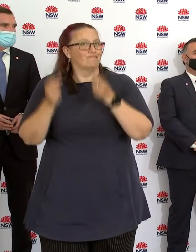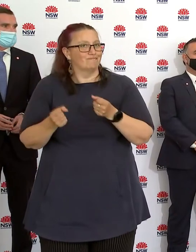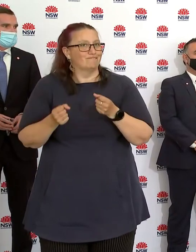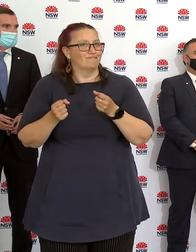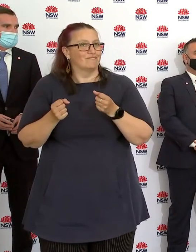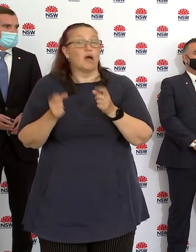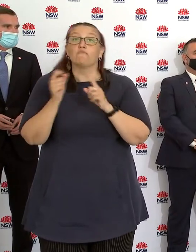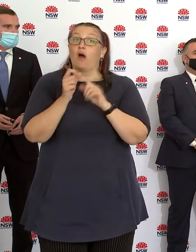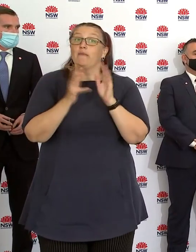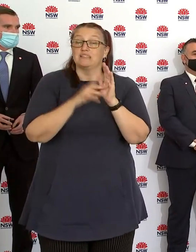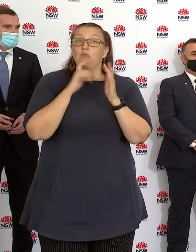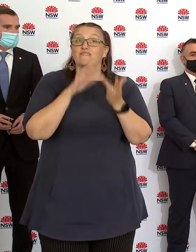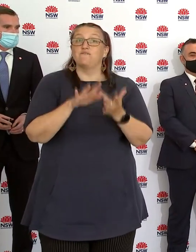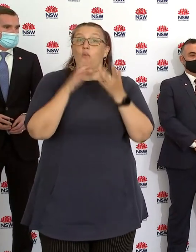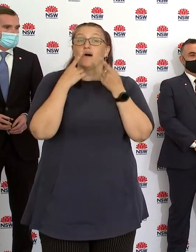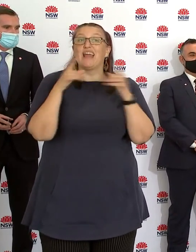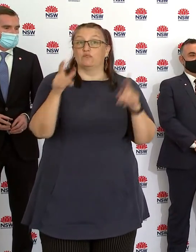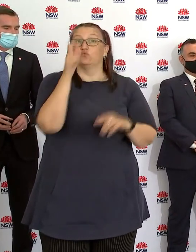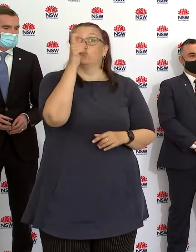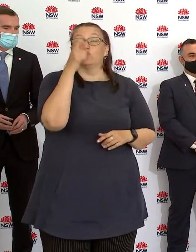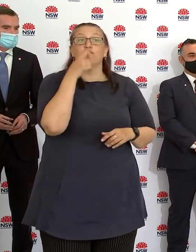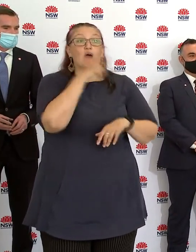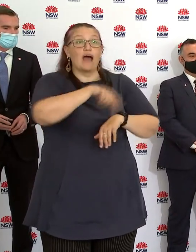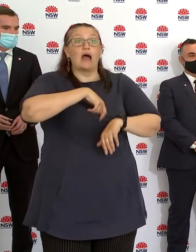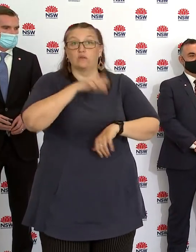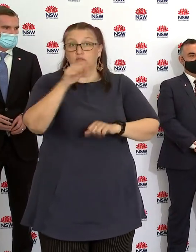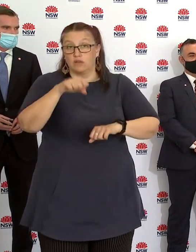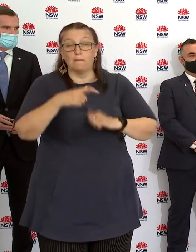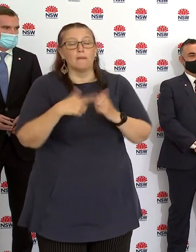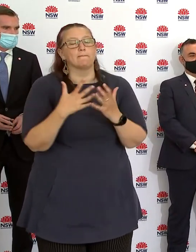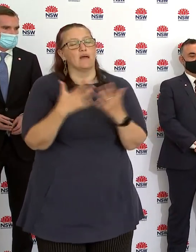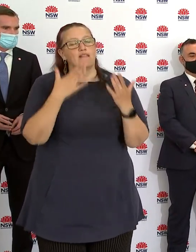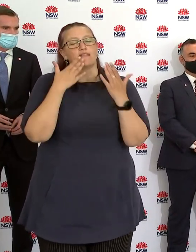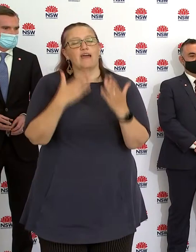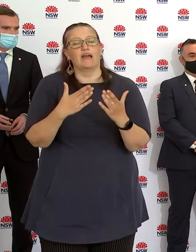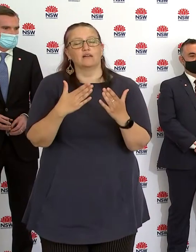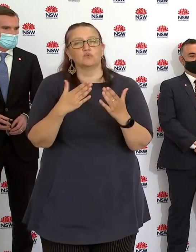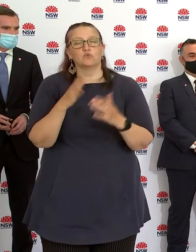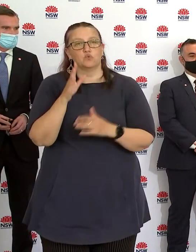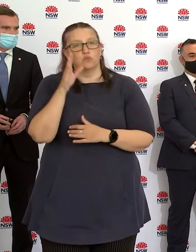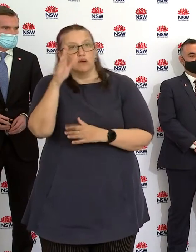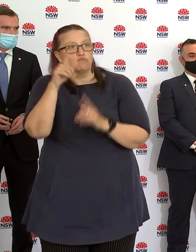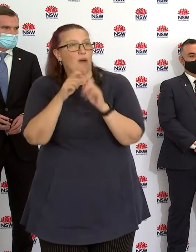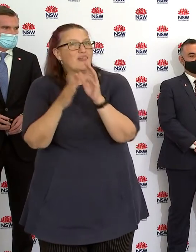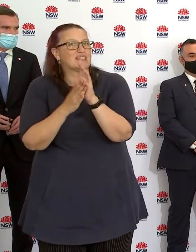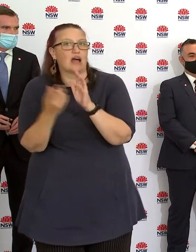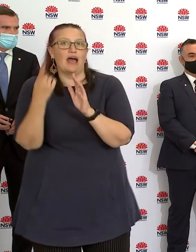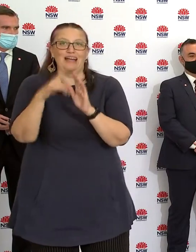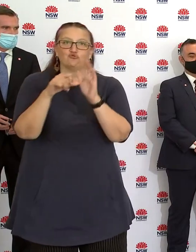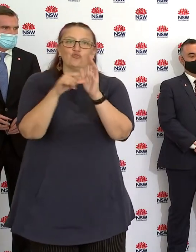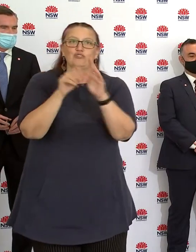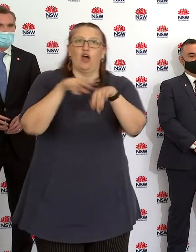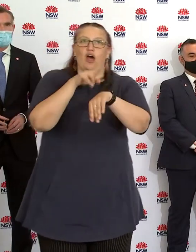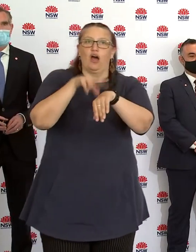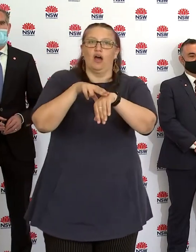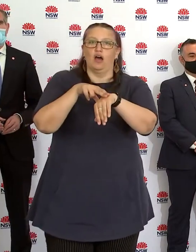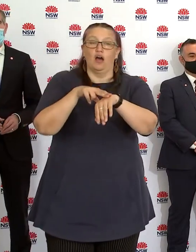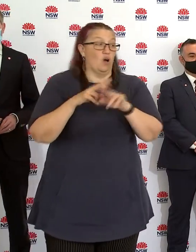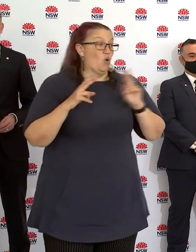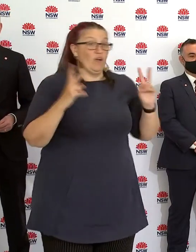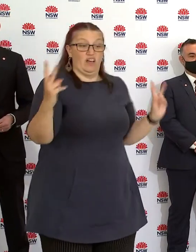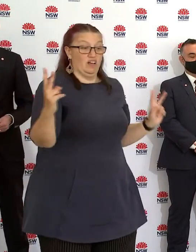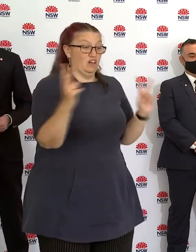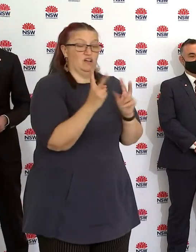next few hours. And again, I want to thank him and the Treasurer for listening to myself and our Treasurer from New South Wales, and acceding to our